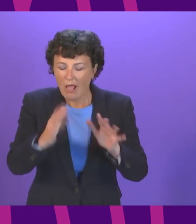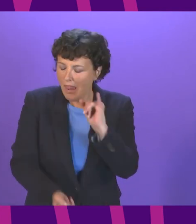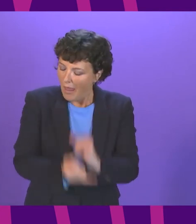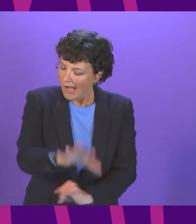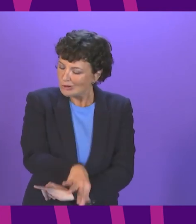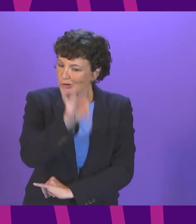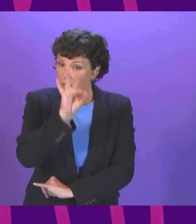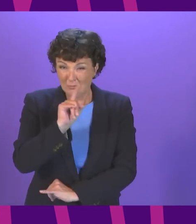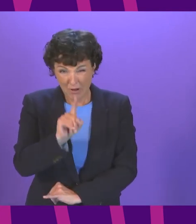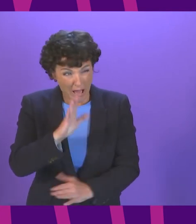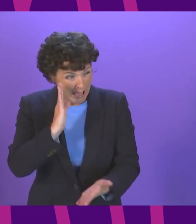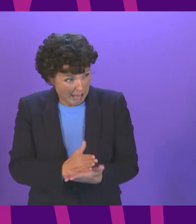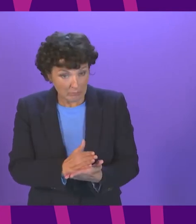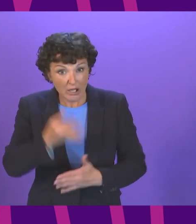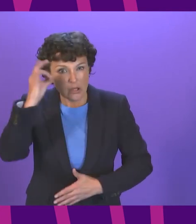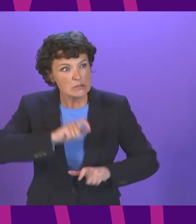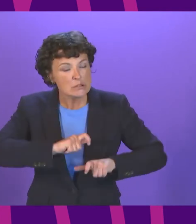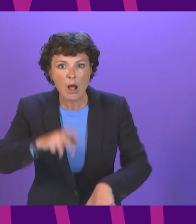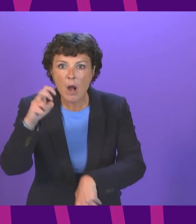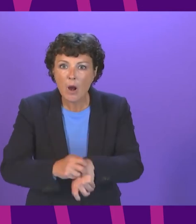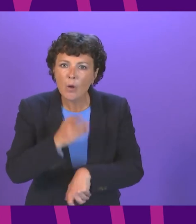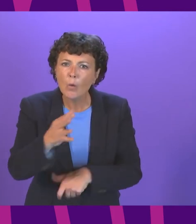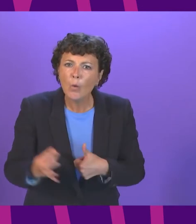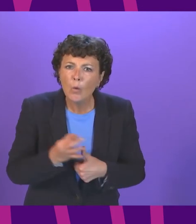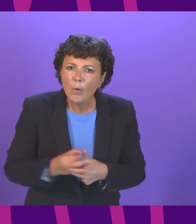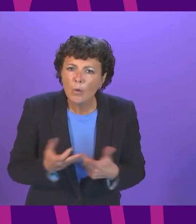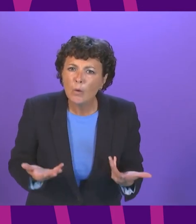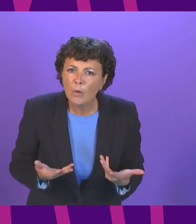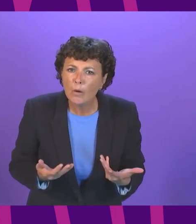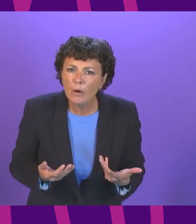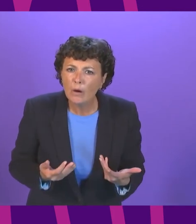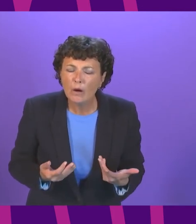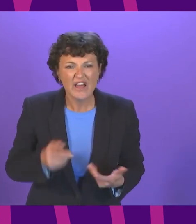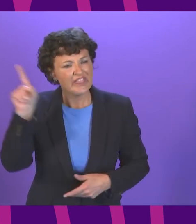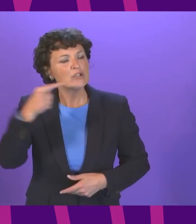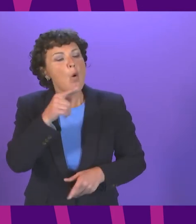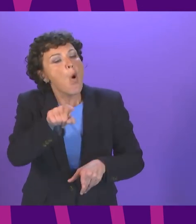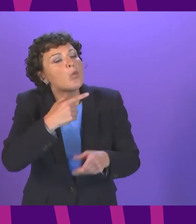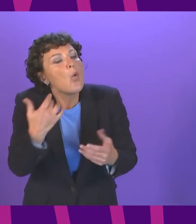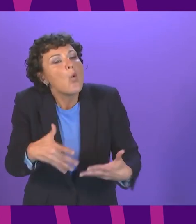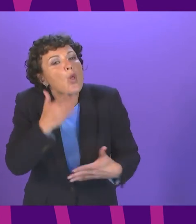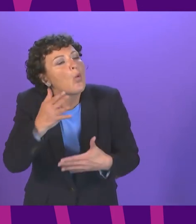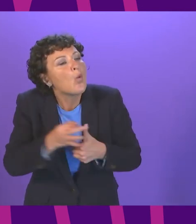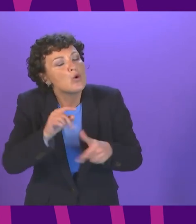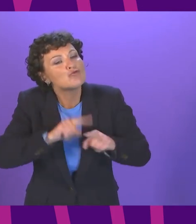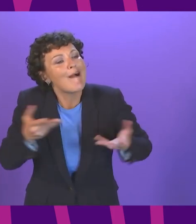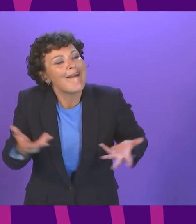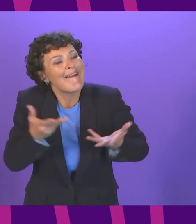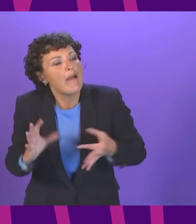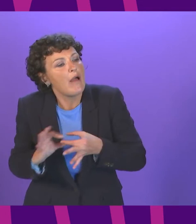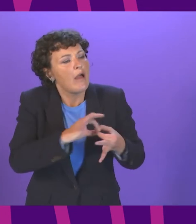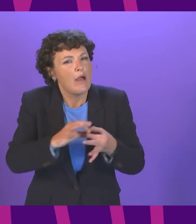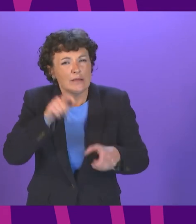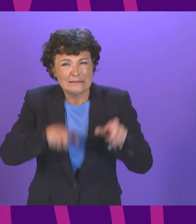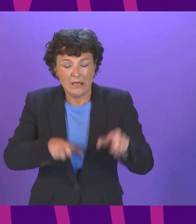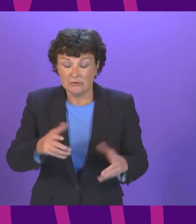council does go to court and in their words to prompt engagement with tenants and if we ever needed an